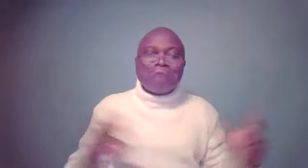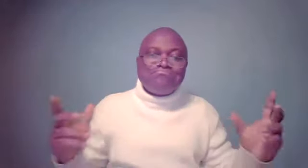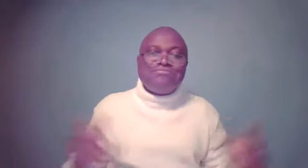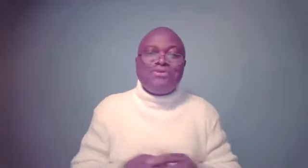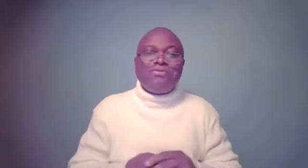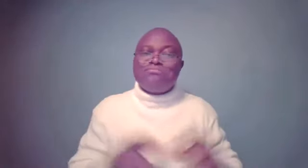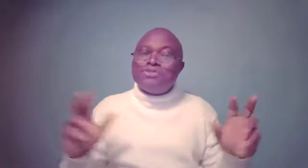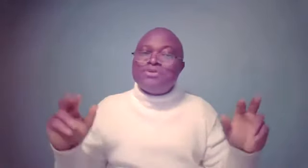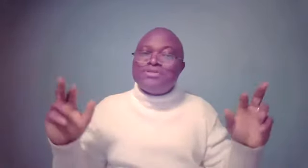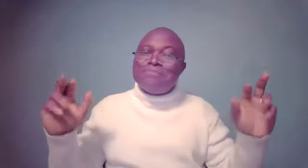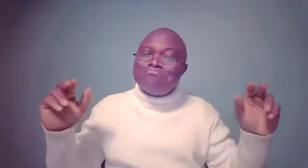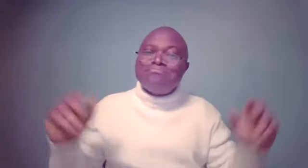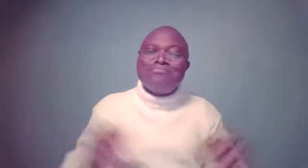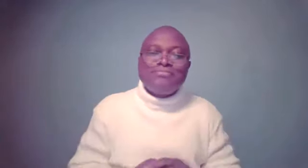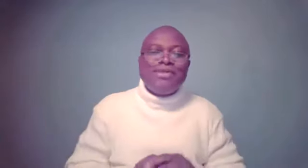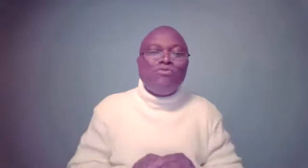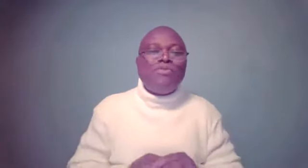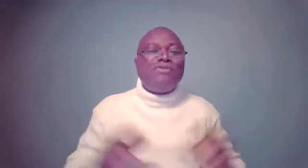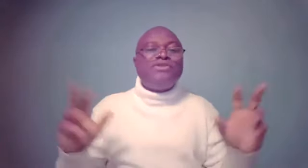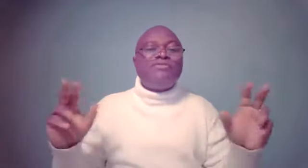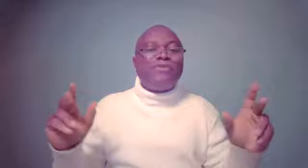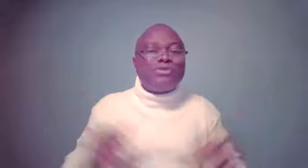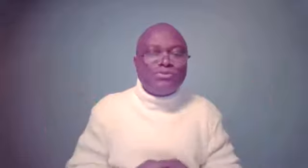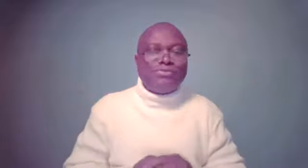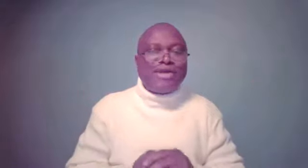You know, she was a woman of easy virtue, right?